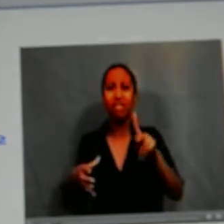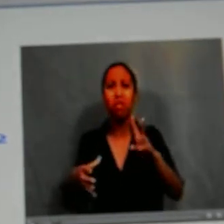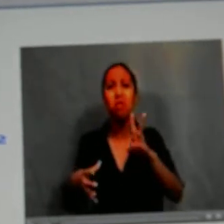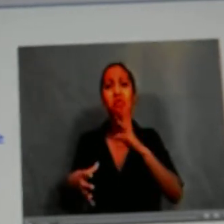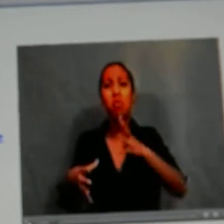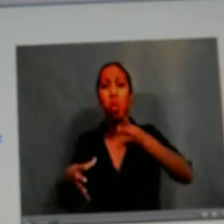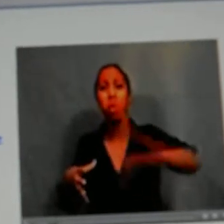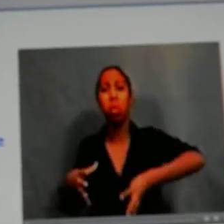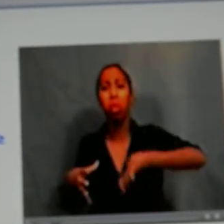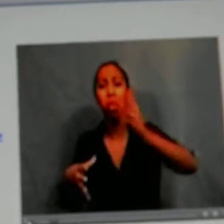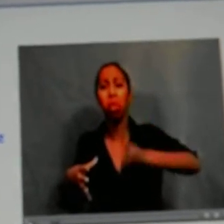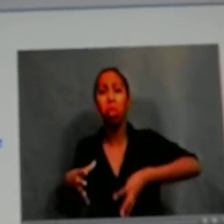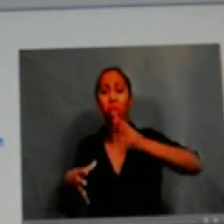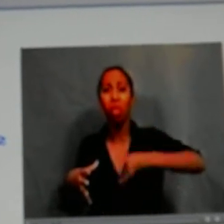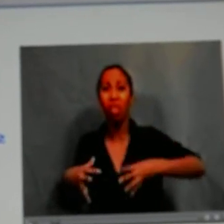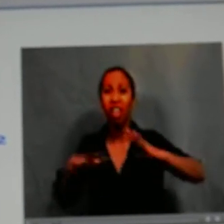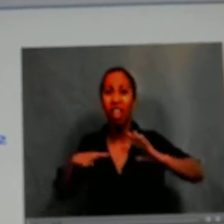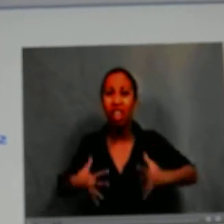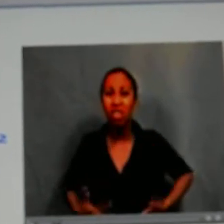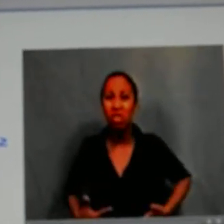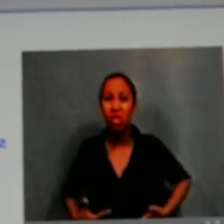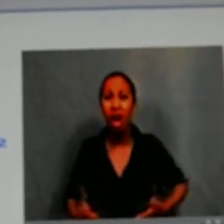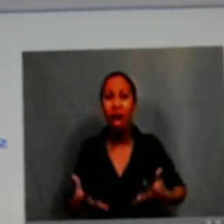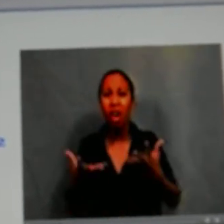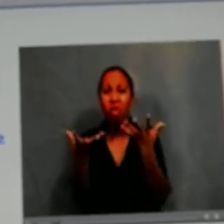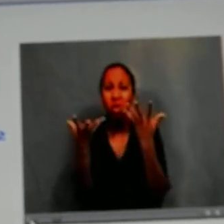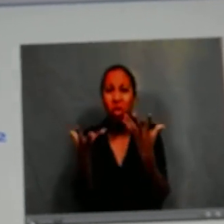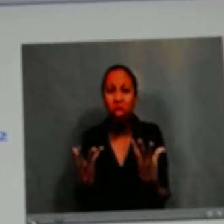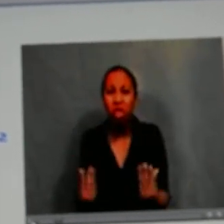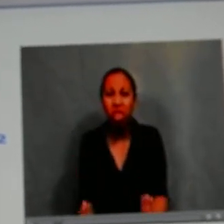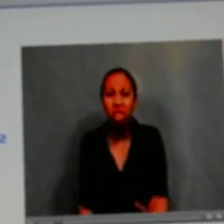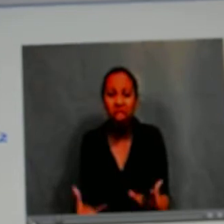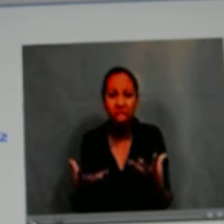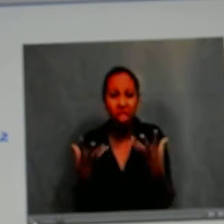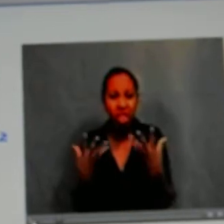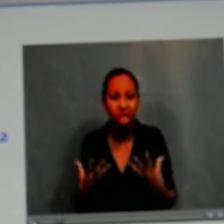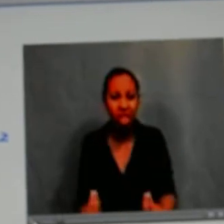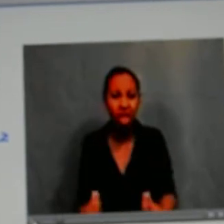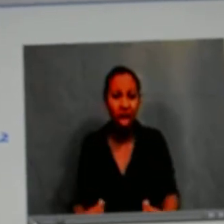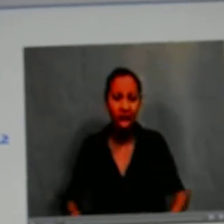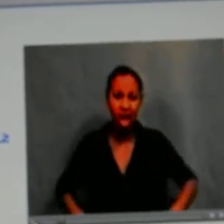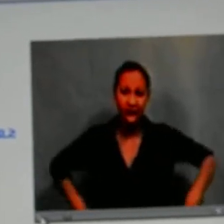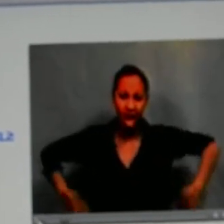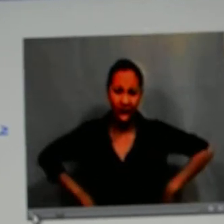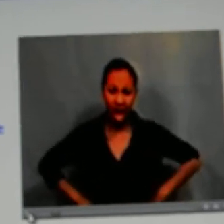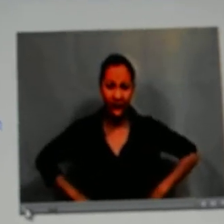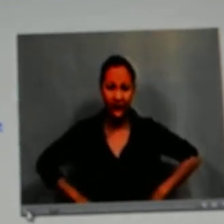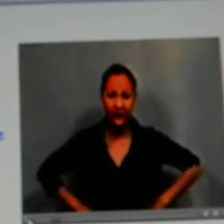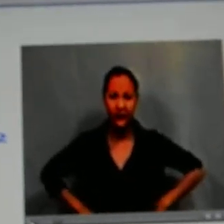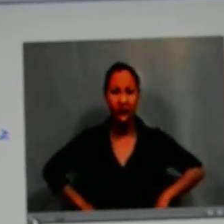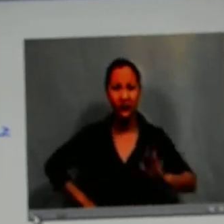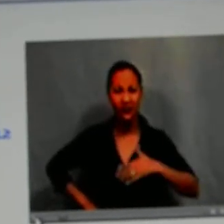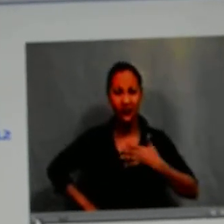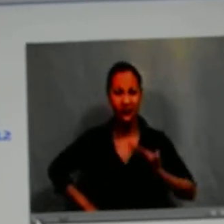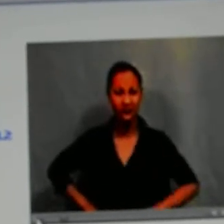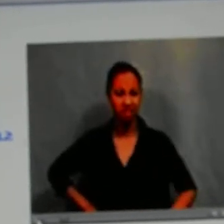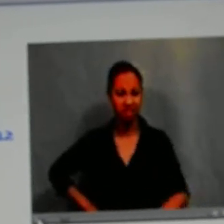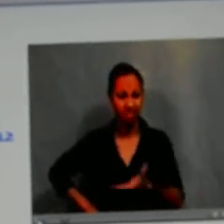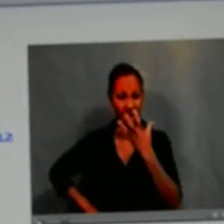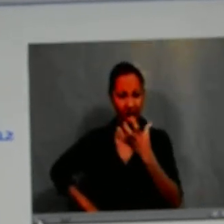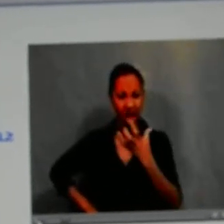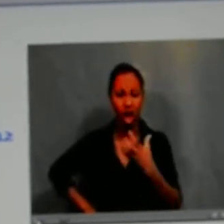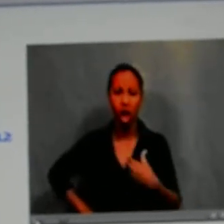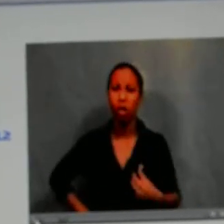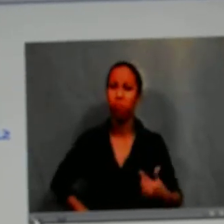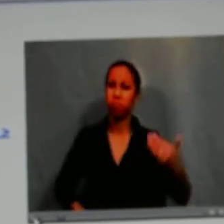the sink and the water had been dripping all night. So my clothes were soaked. I was so